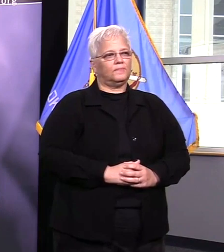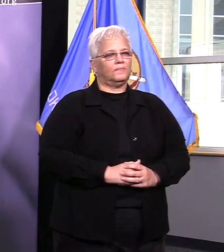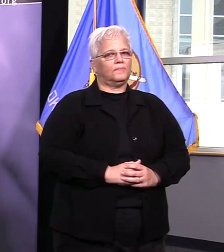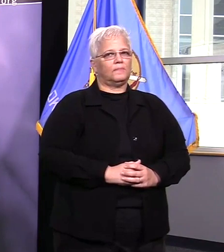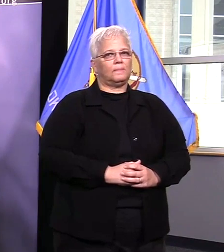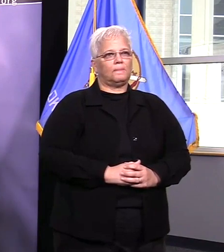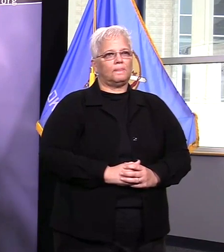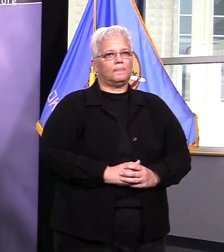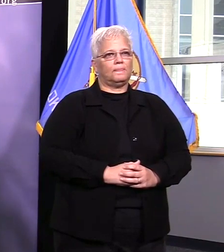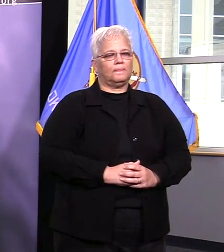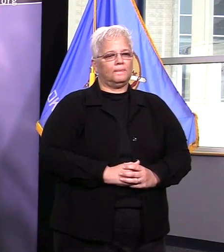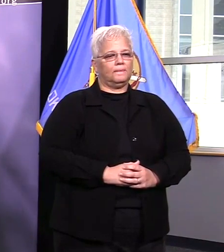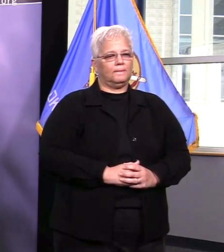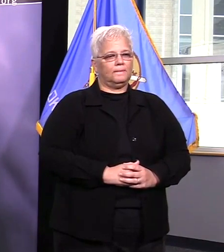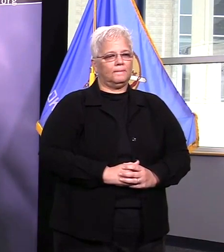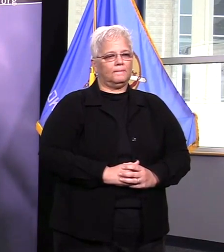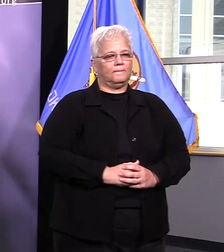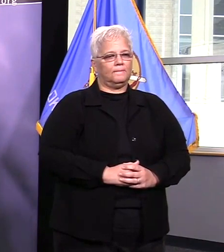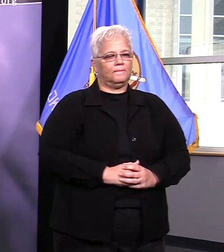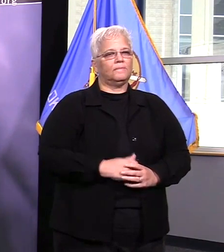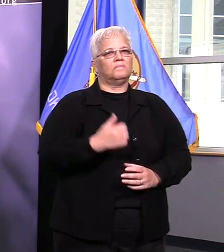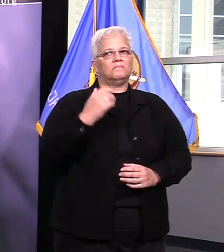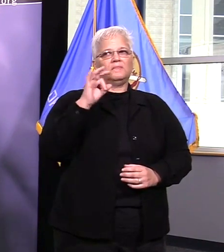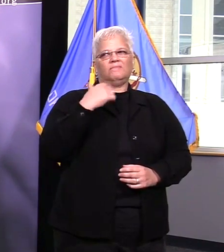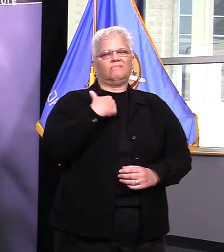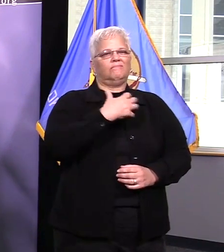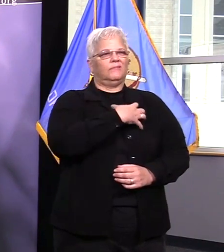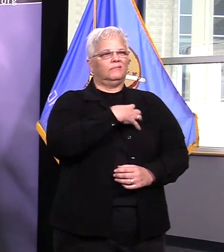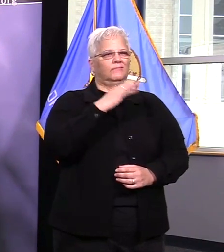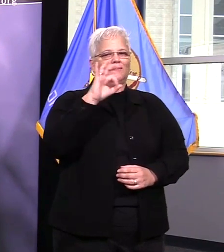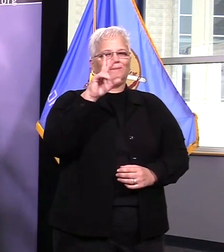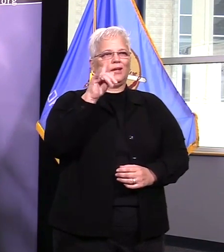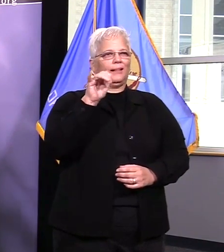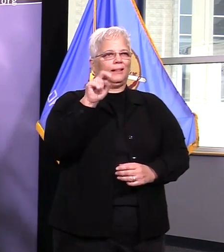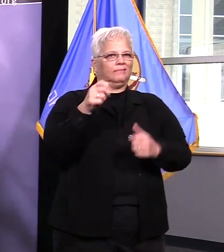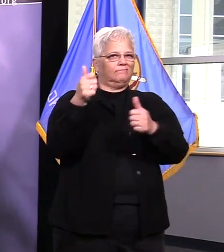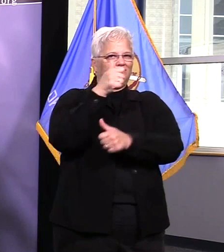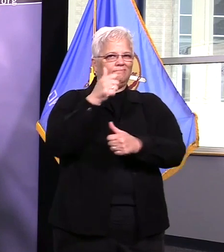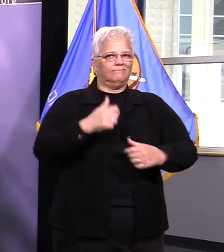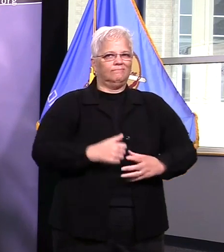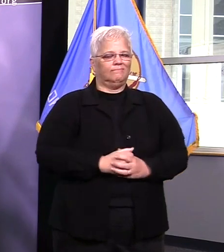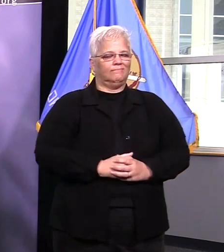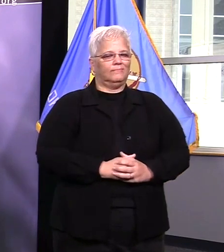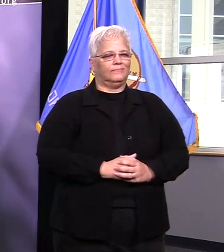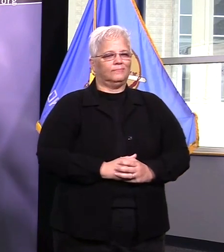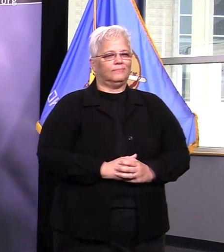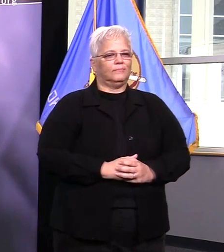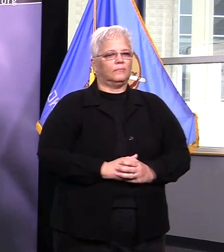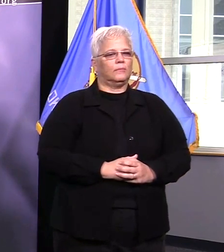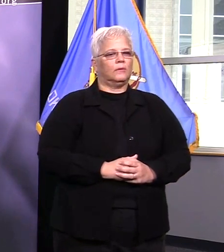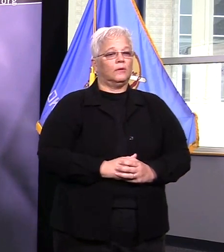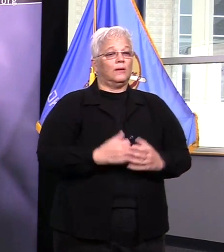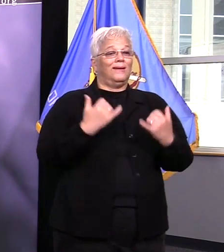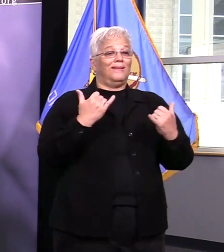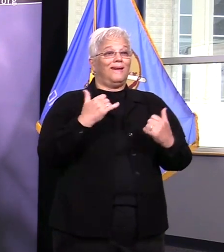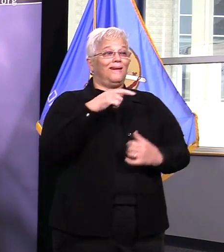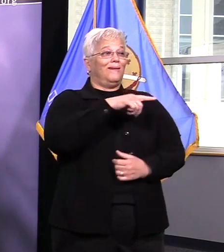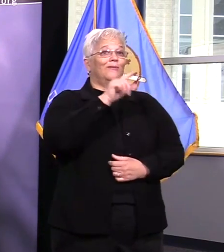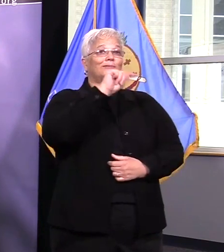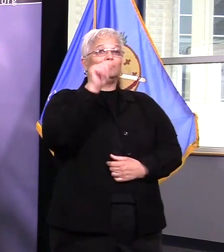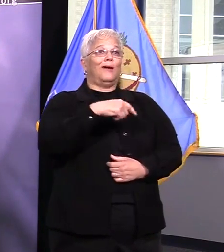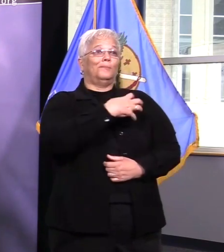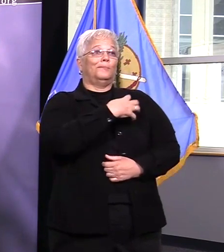thank you chief driscoll the tulsa police department continues to operate at normal staffing levels